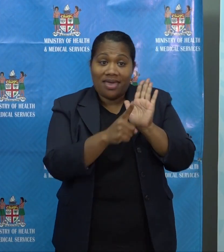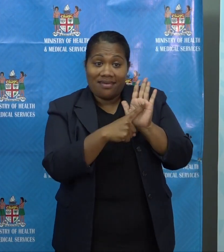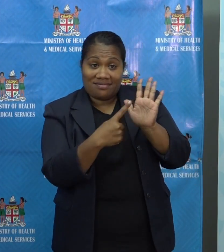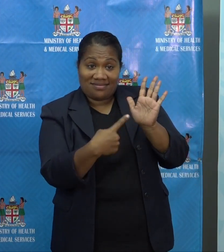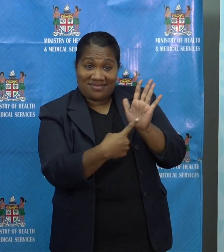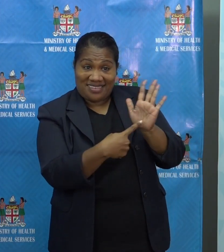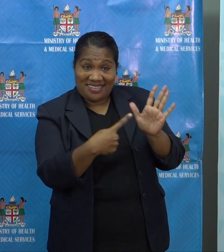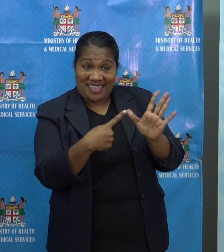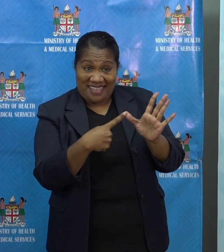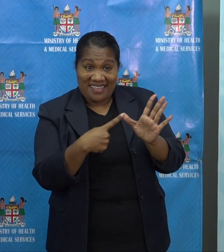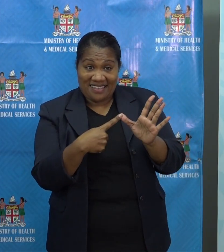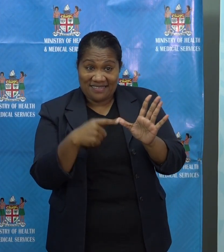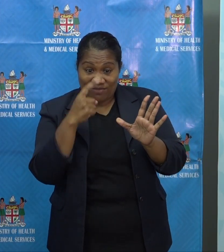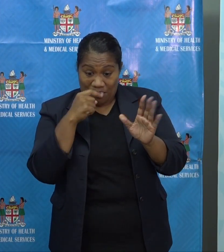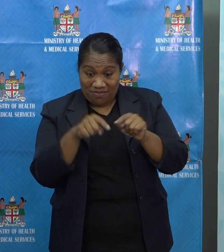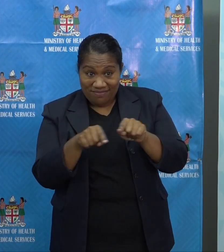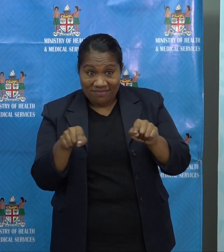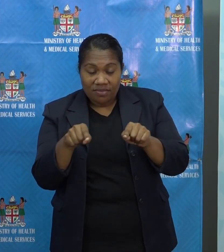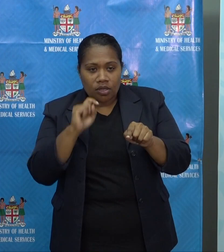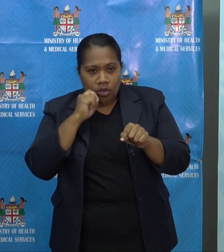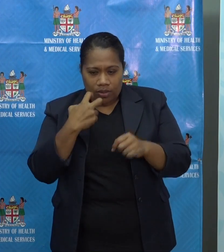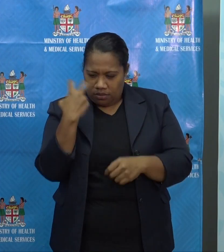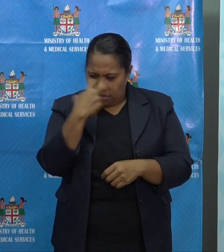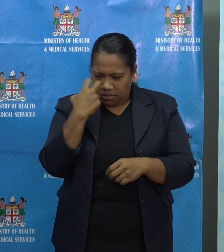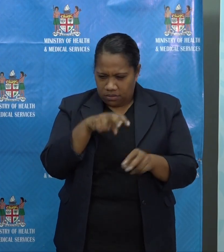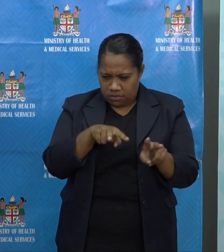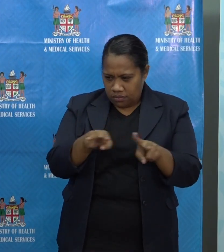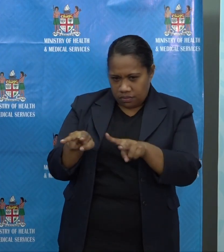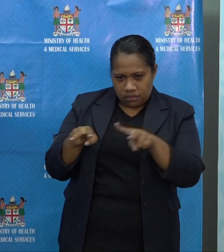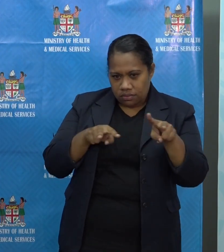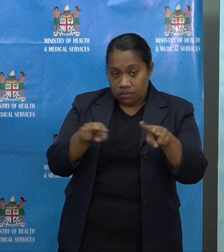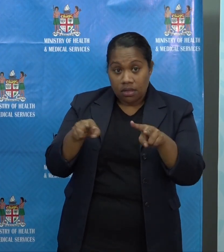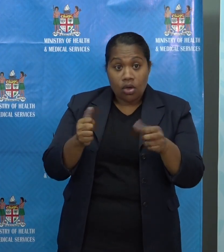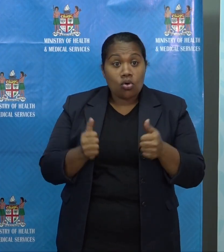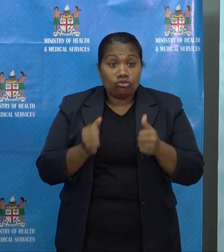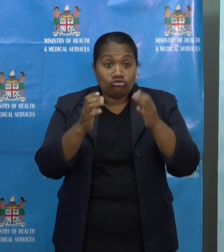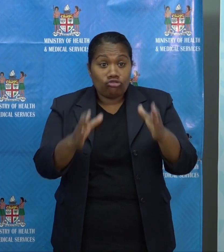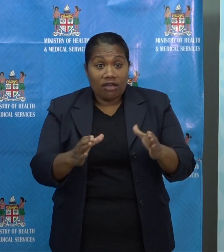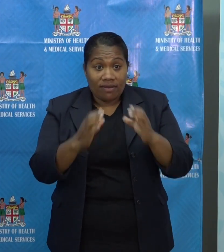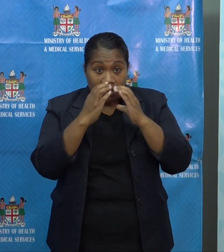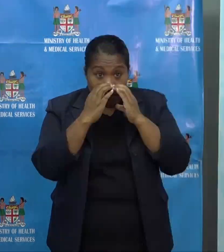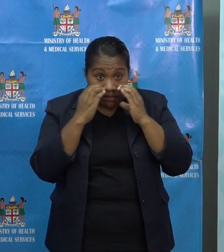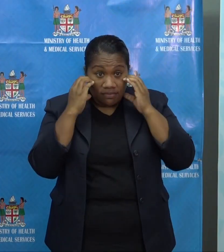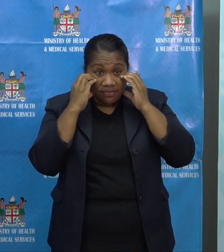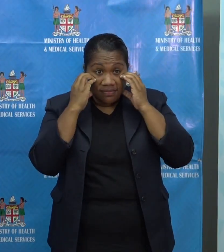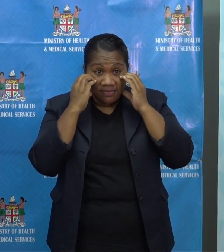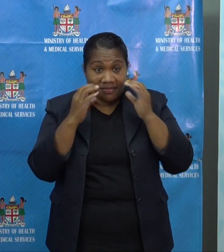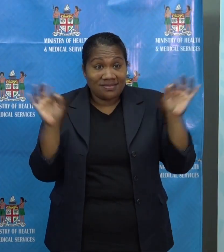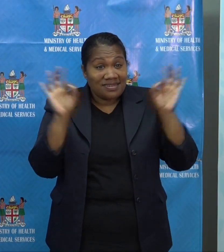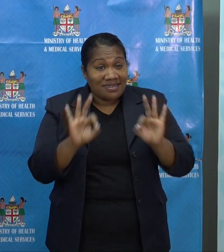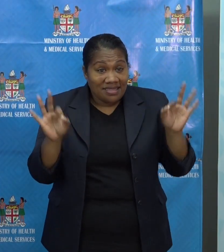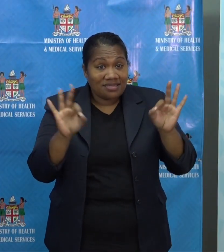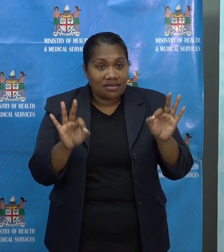all public transportations. Drivers who are not wearing masks won't be allowed to drive at all.